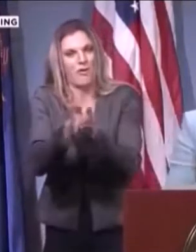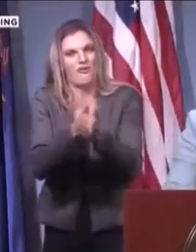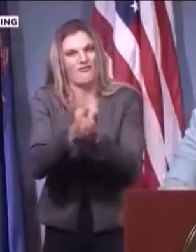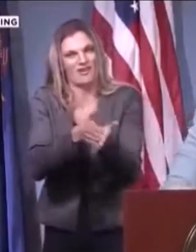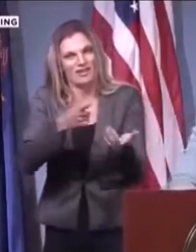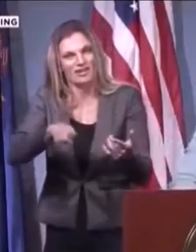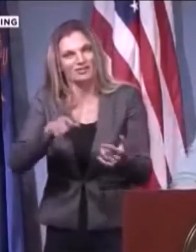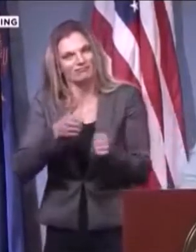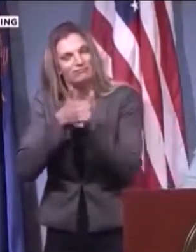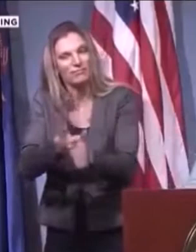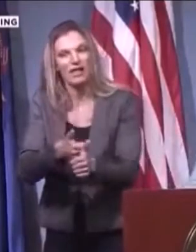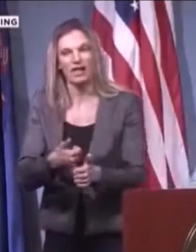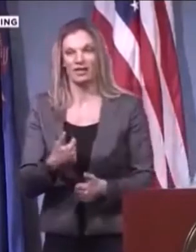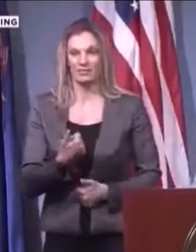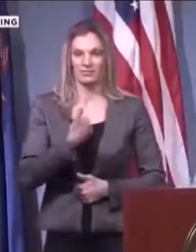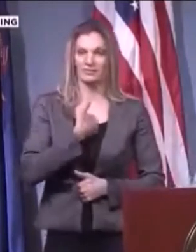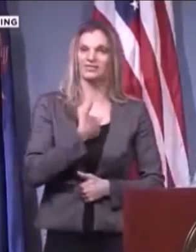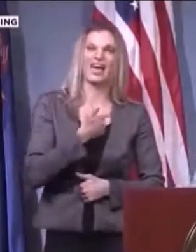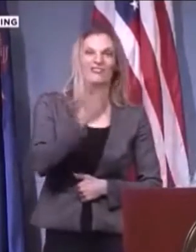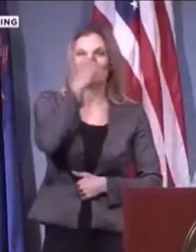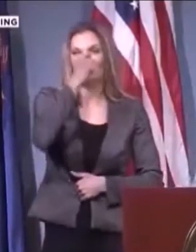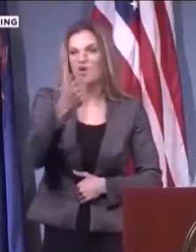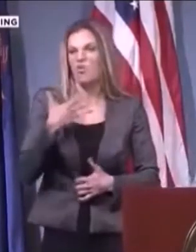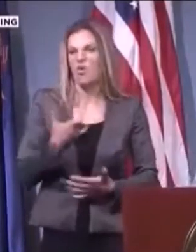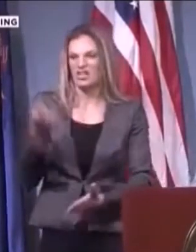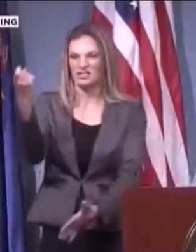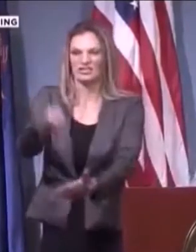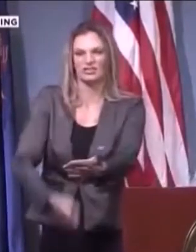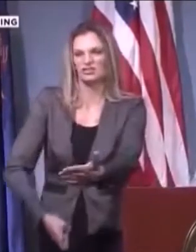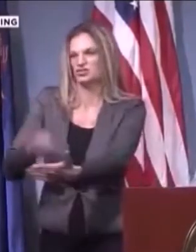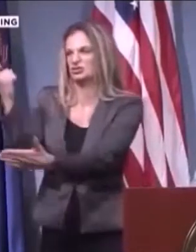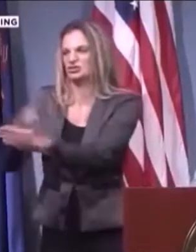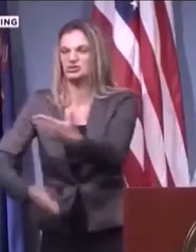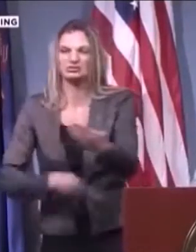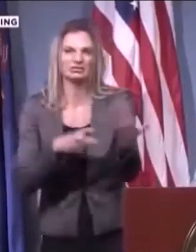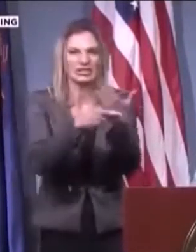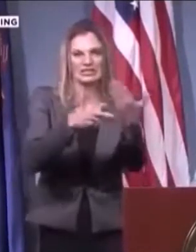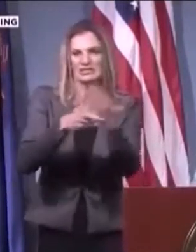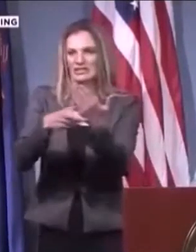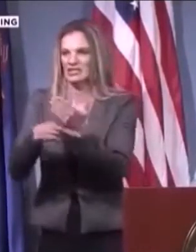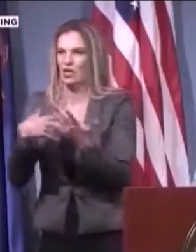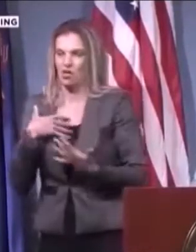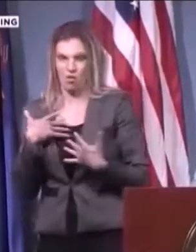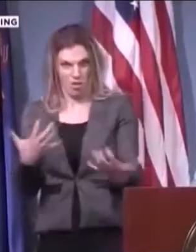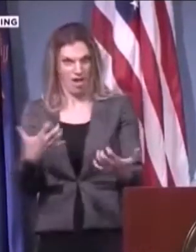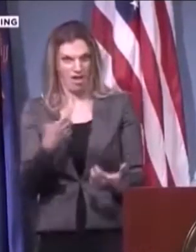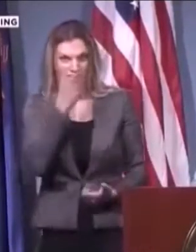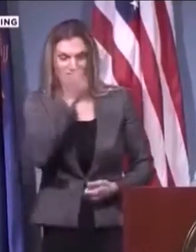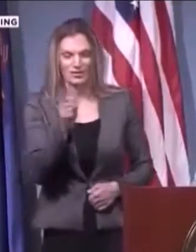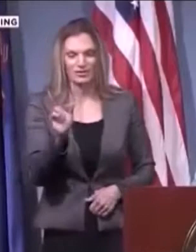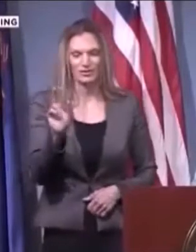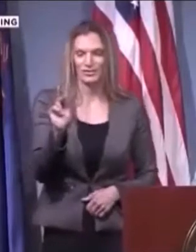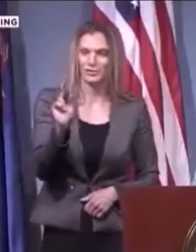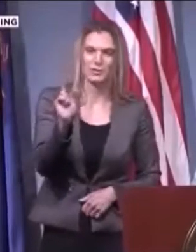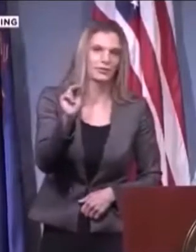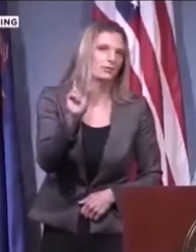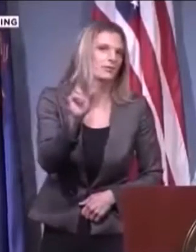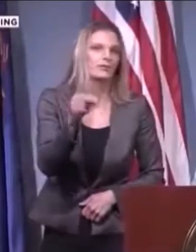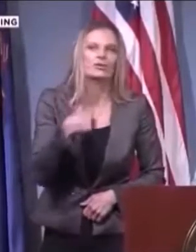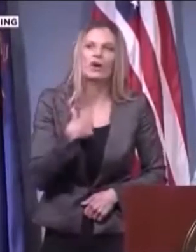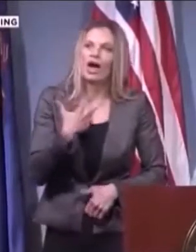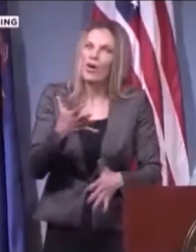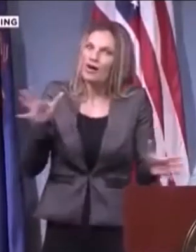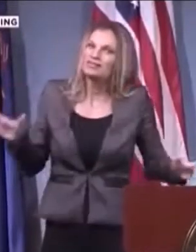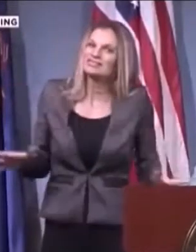your face all sweaty. It doesn't work, people. And the governor just proved it by her behavior on TV,